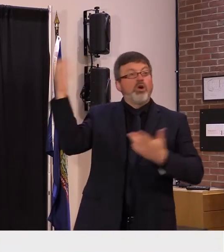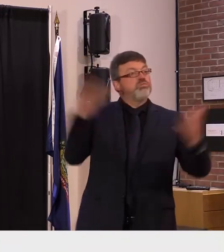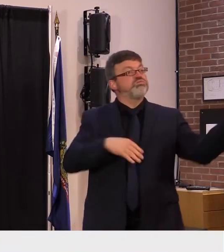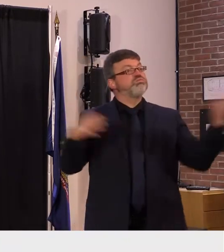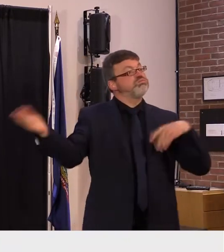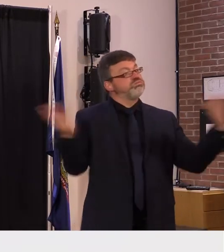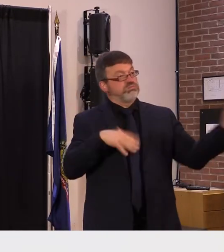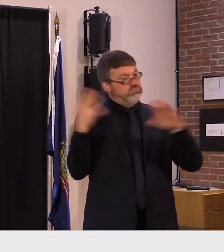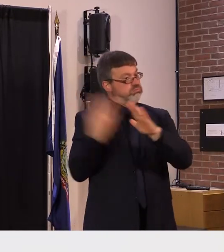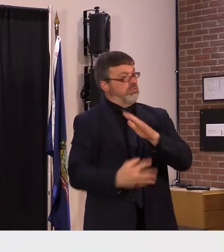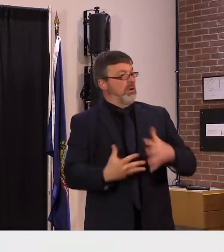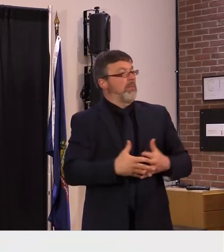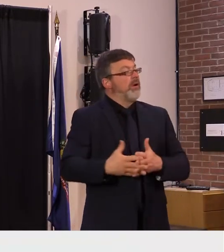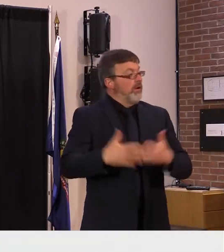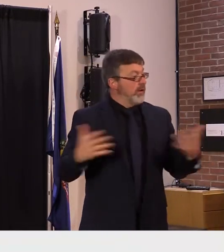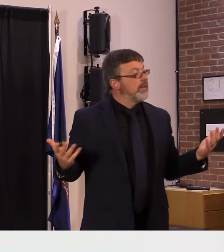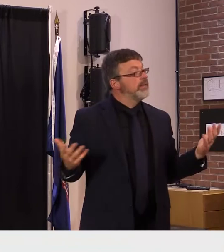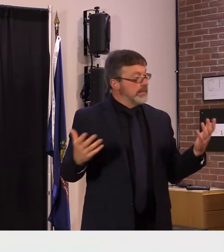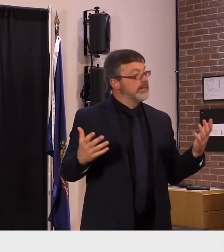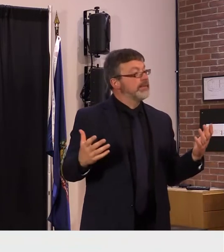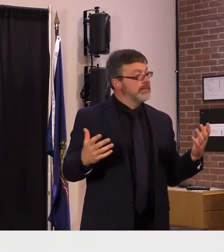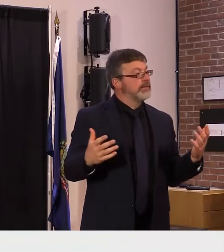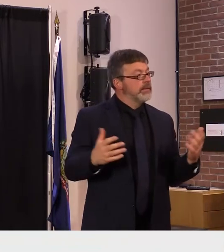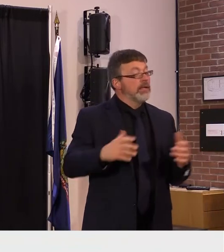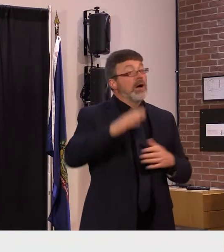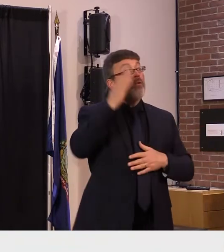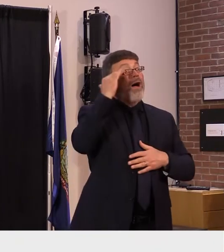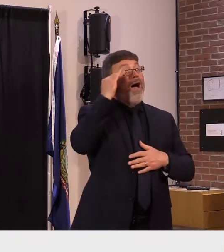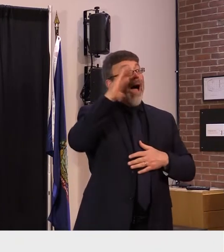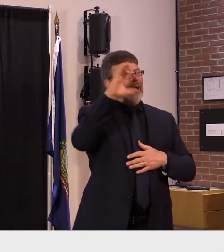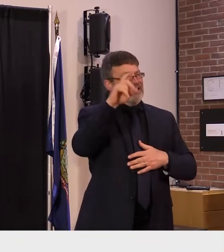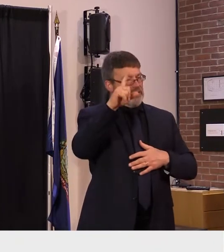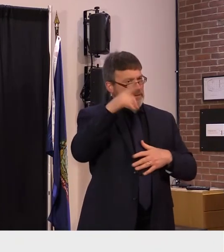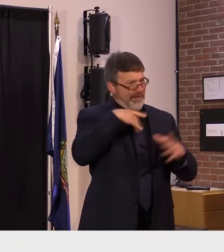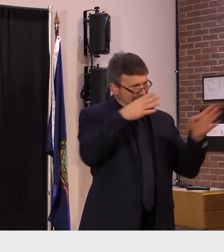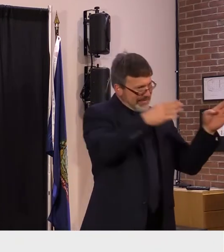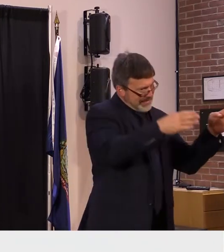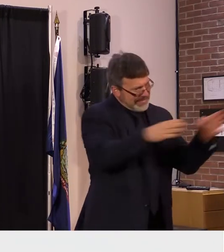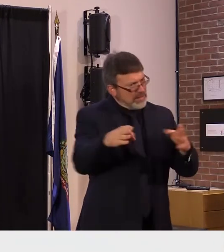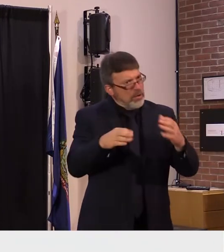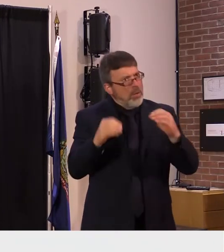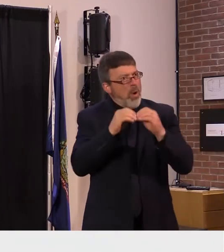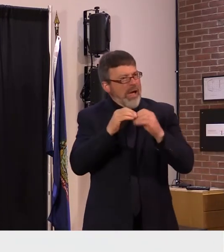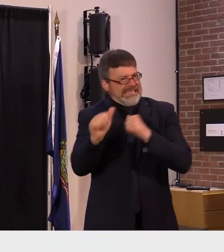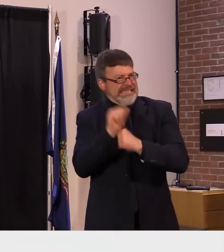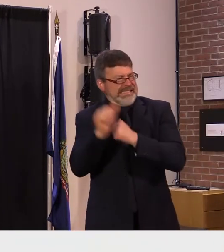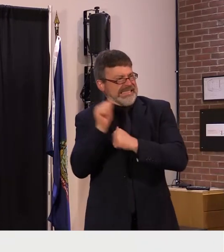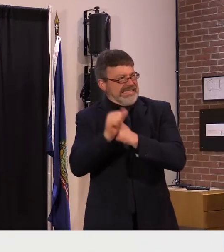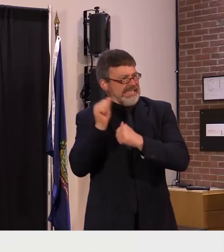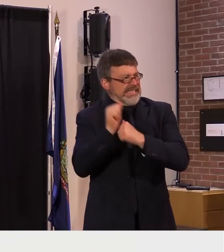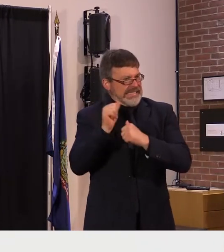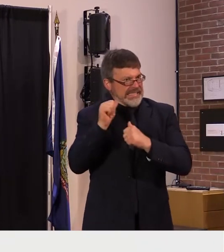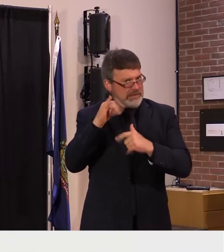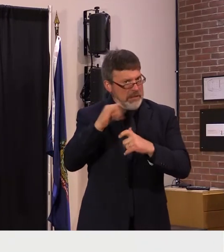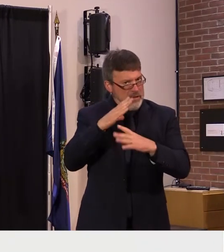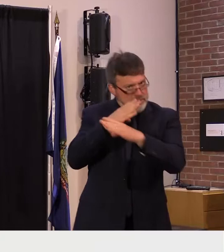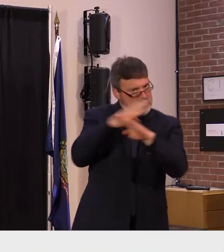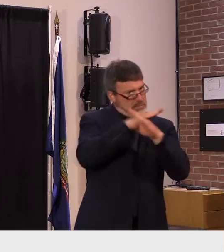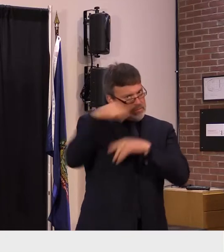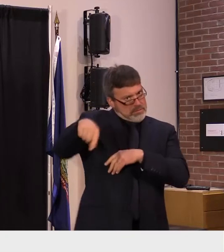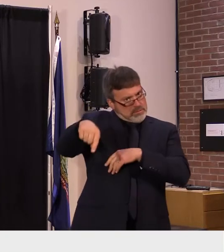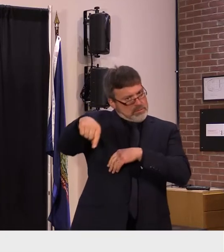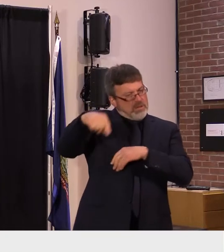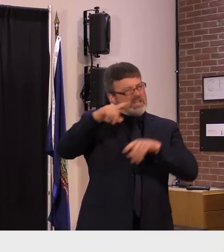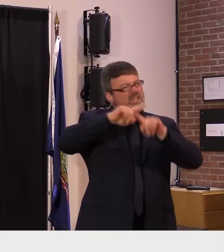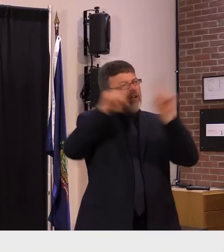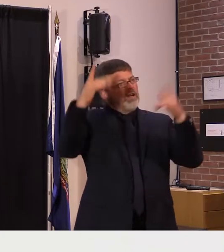so this is why at home testing is especially critical if you test positive and are at risk for a